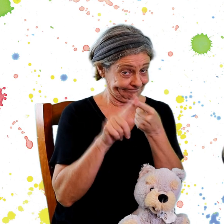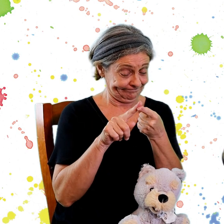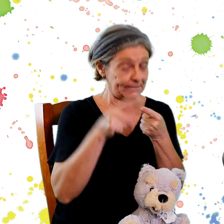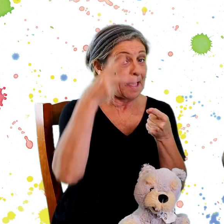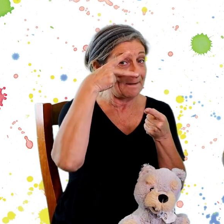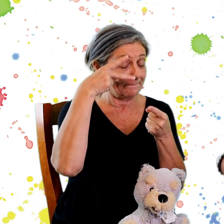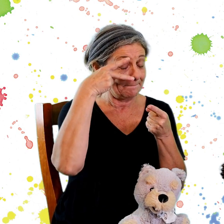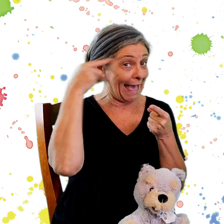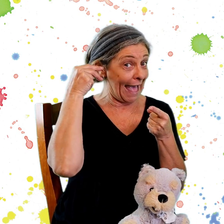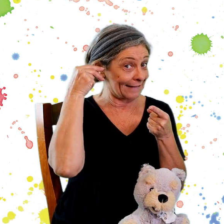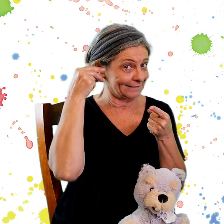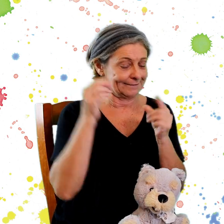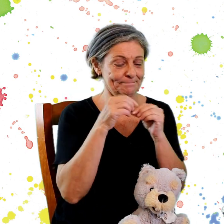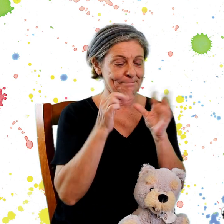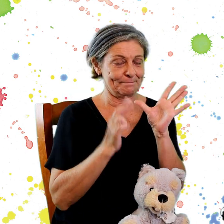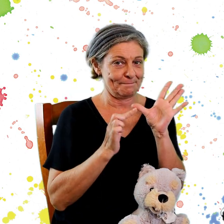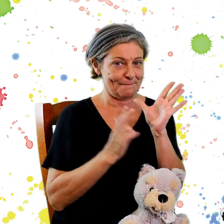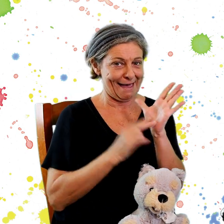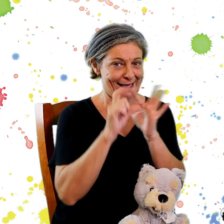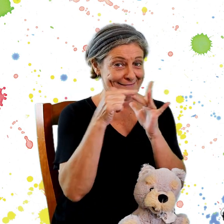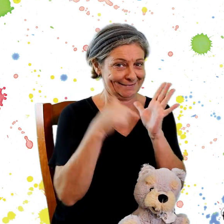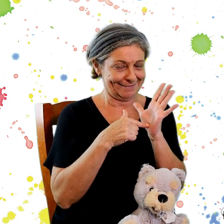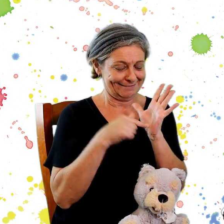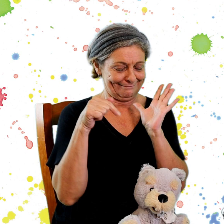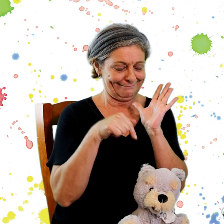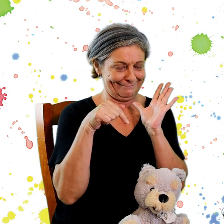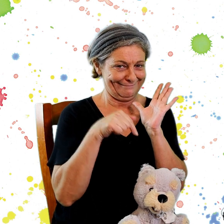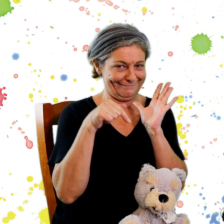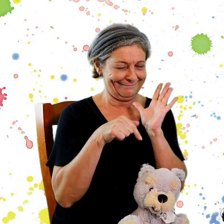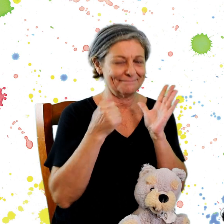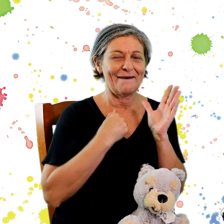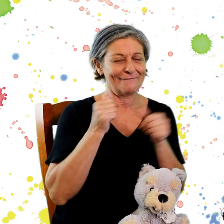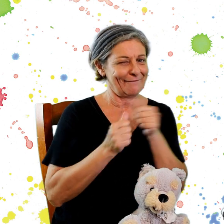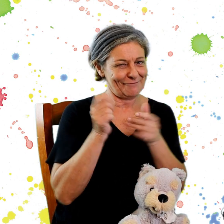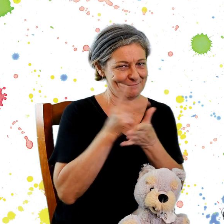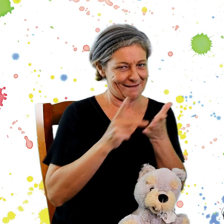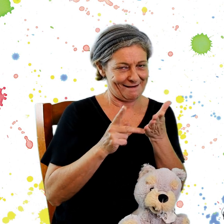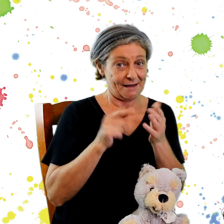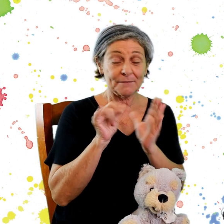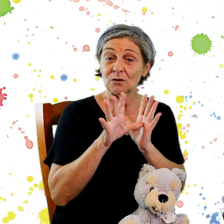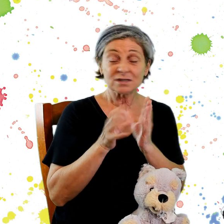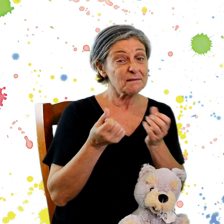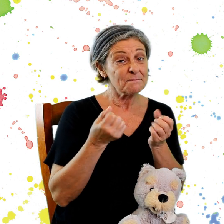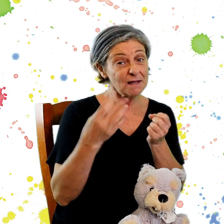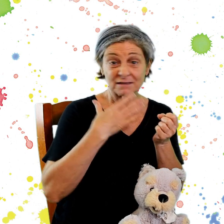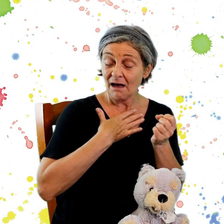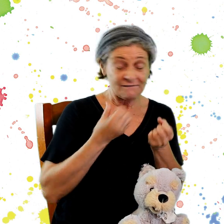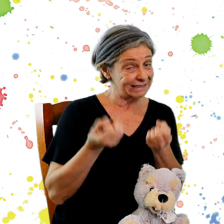Bandit is one of my favorite parts of the story. And it's because I didn't have a dog at the time when I wrote the story.